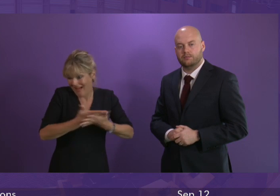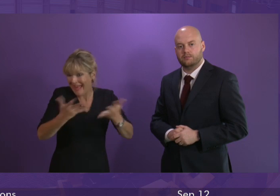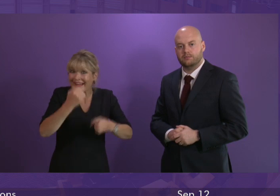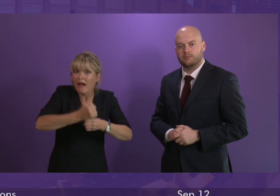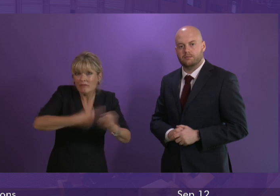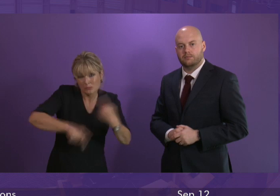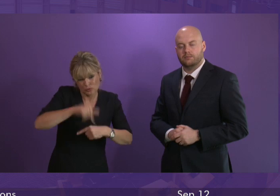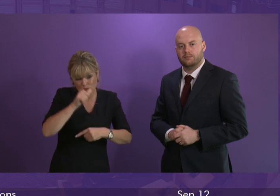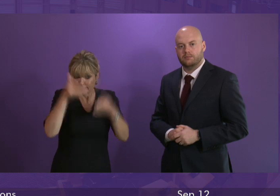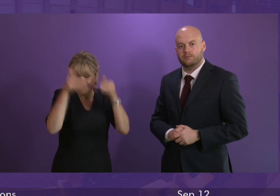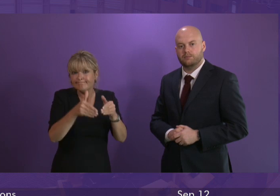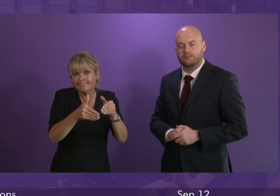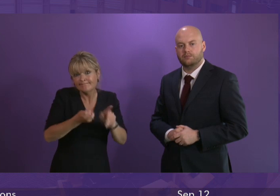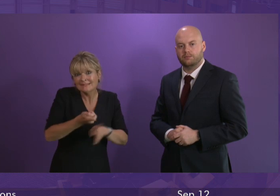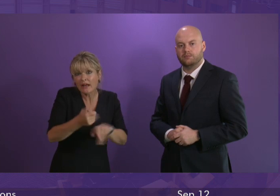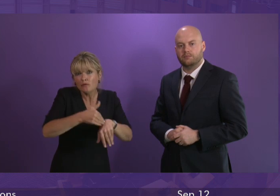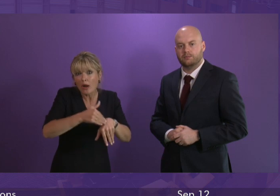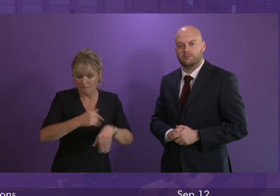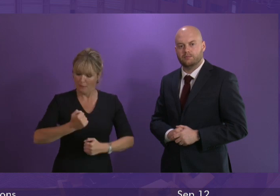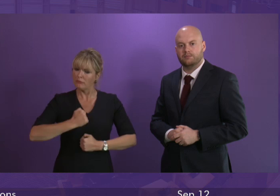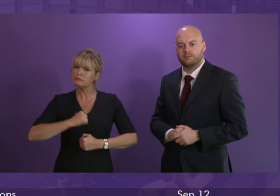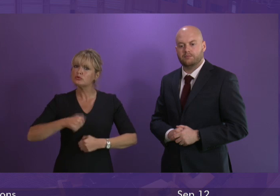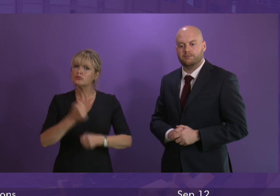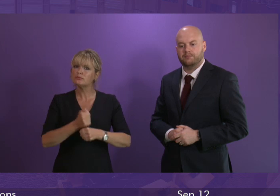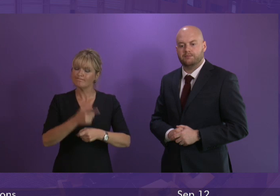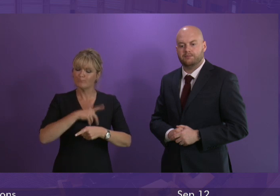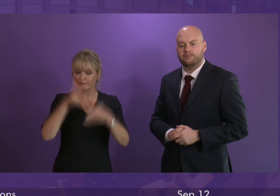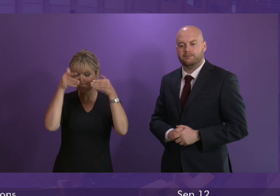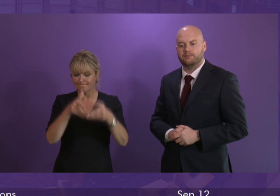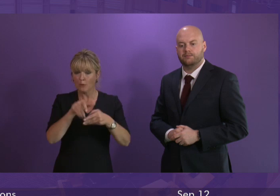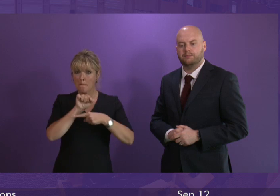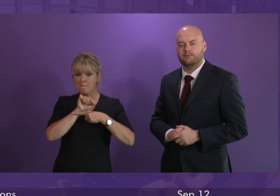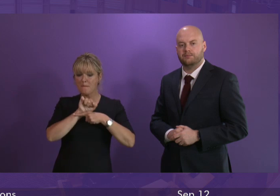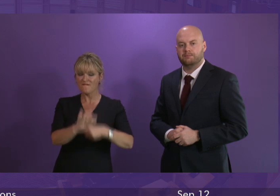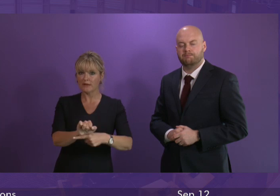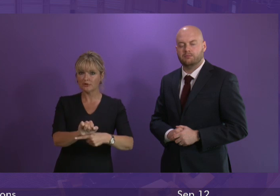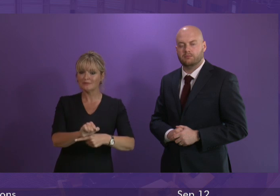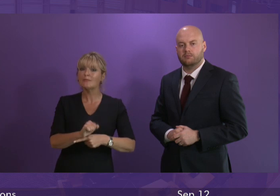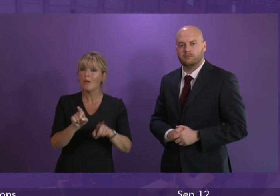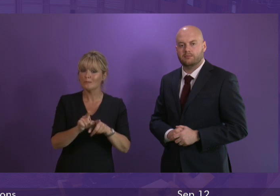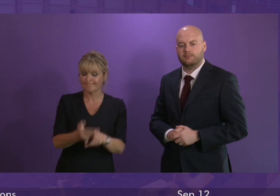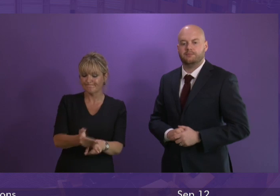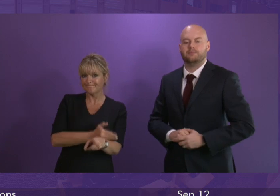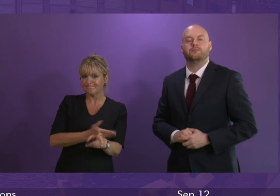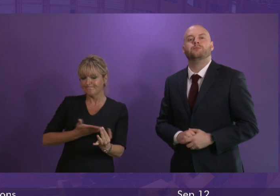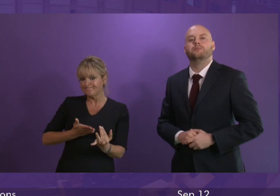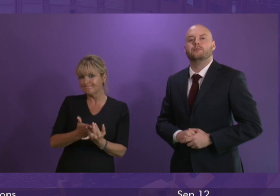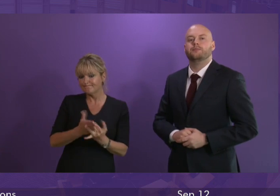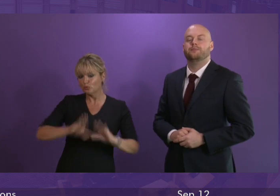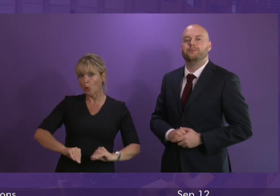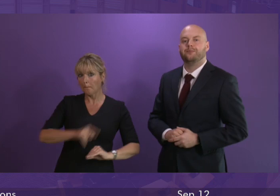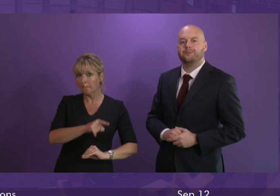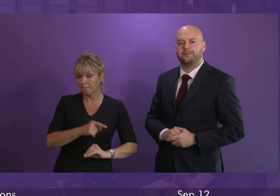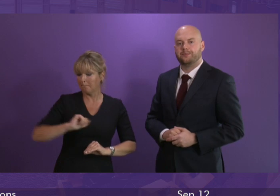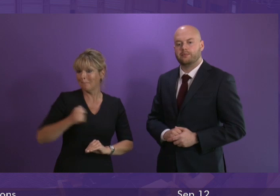our approach to knife crime in particular is focused firmly on prevention and early intervention over the past decade police recorded crimes of